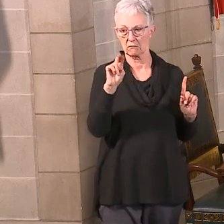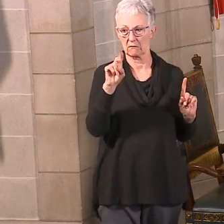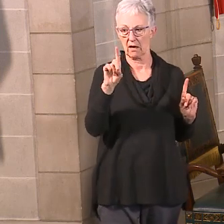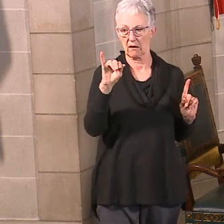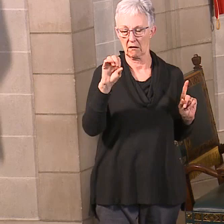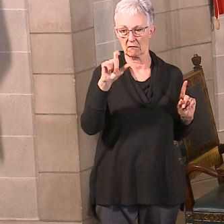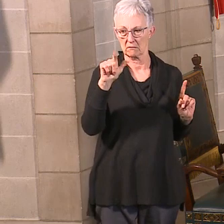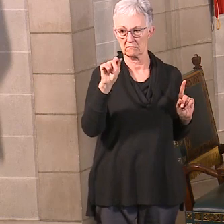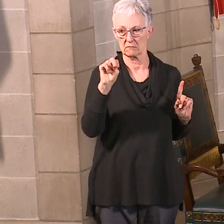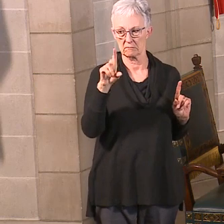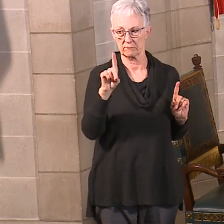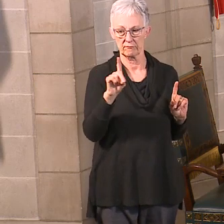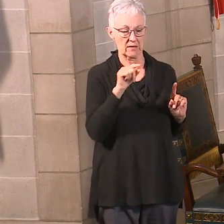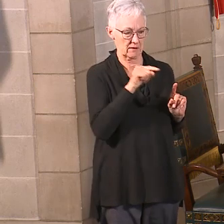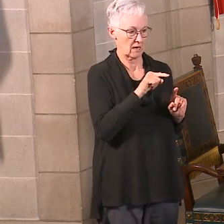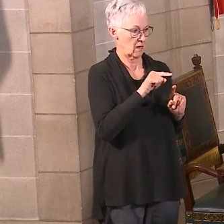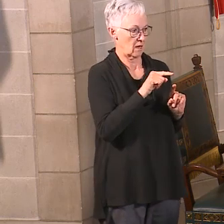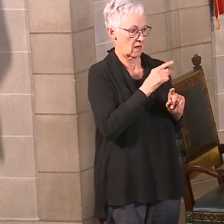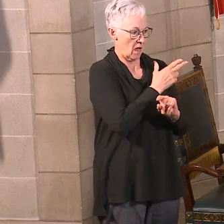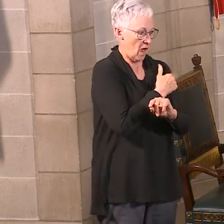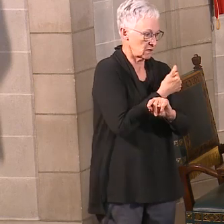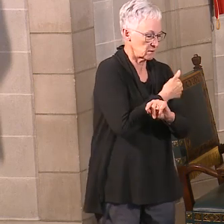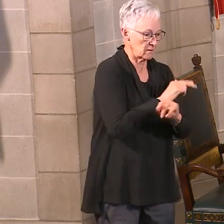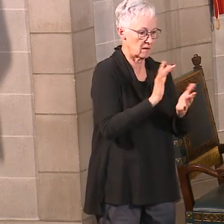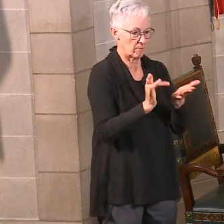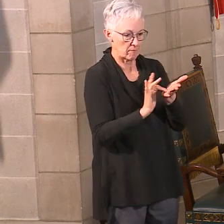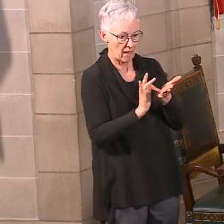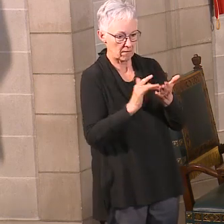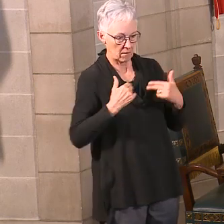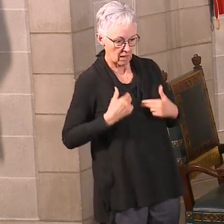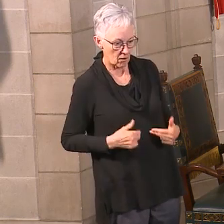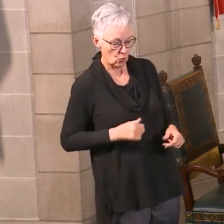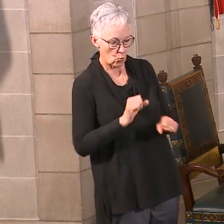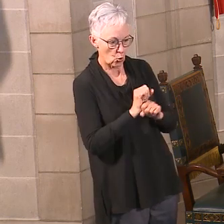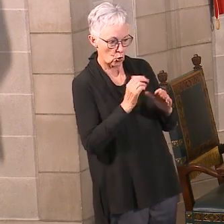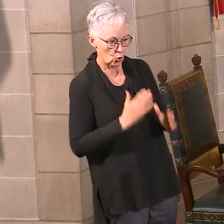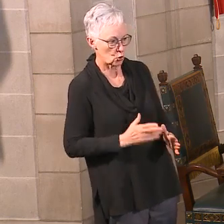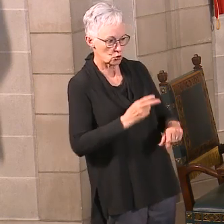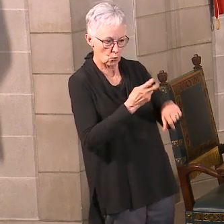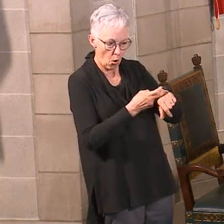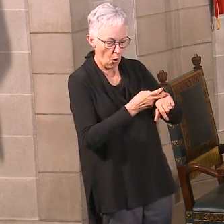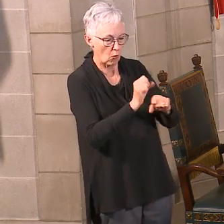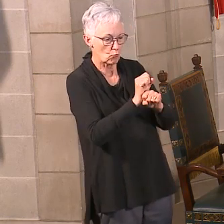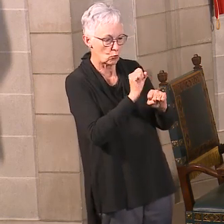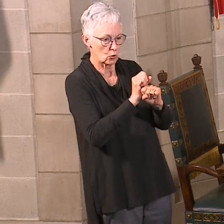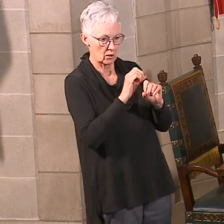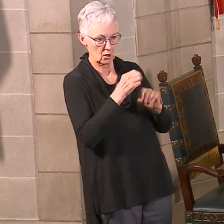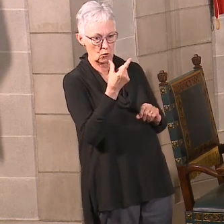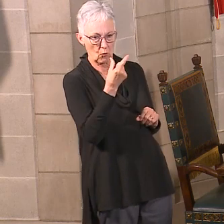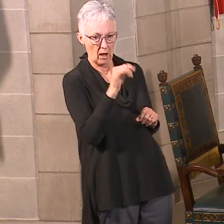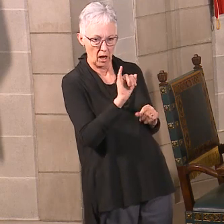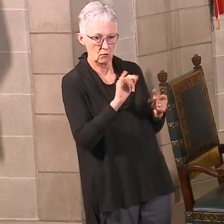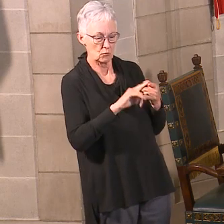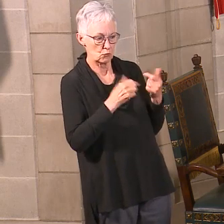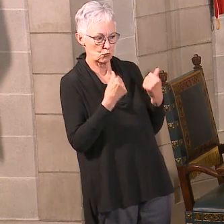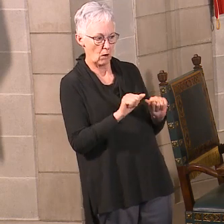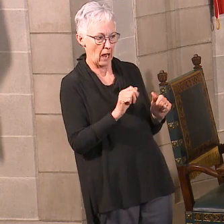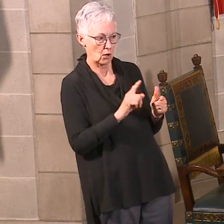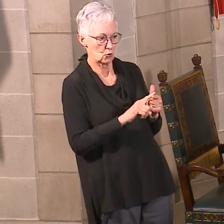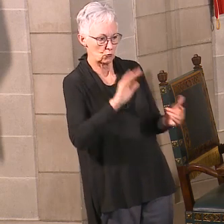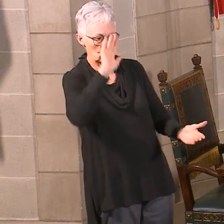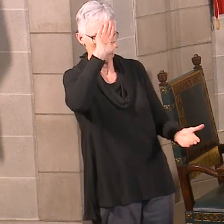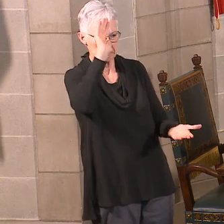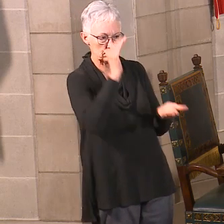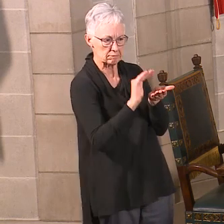hard. The public health people, all the hospital workers, everybody's working really hard. But I think as of this morning they